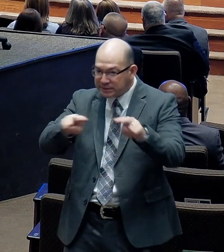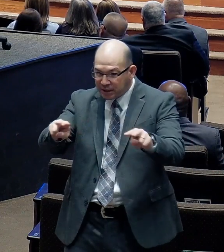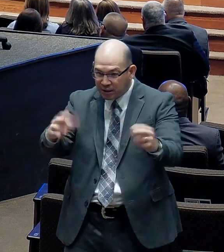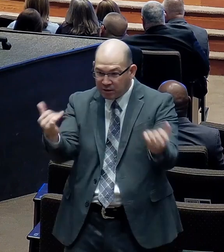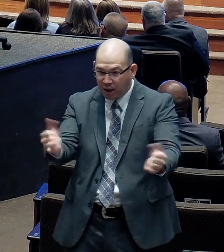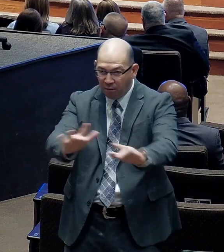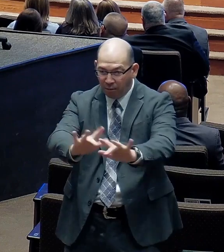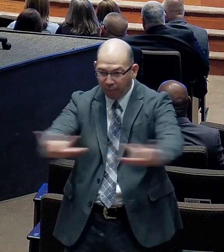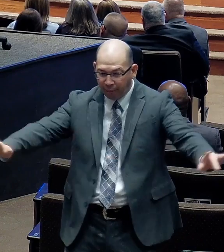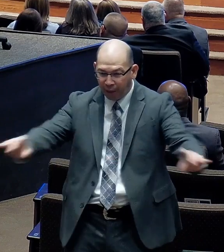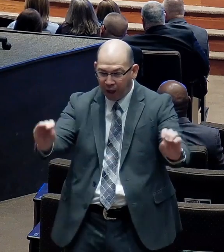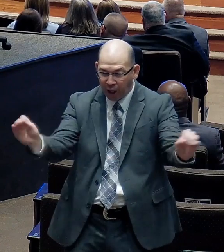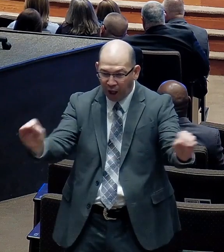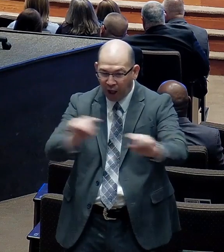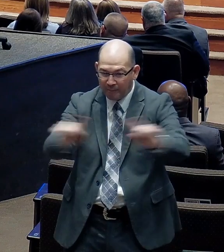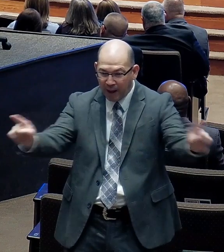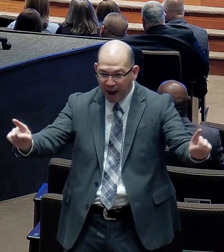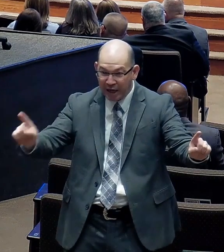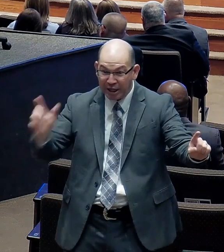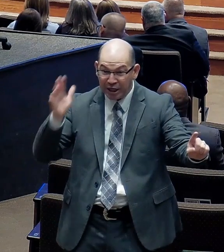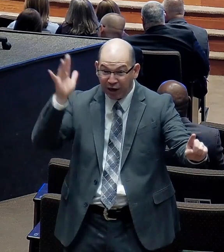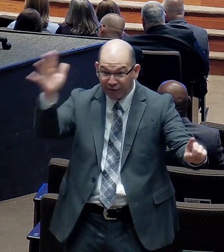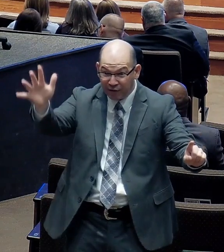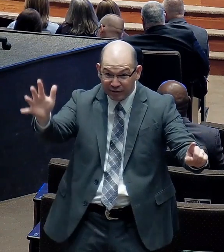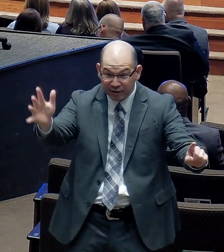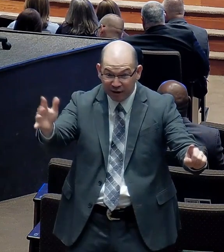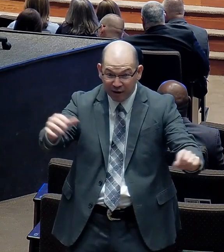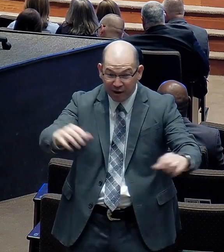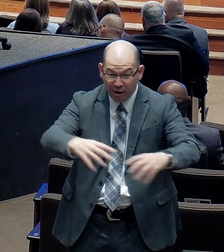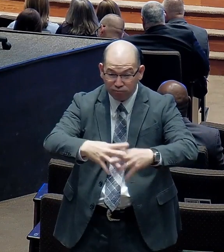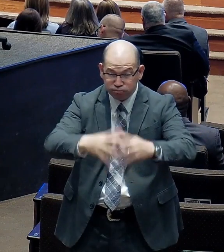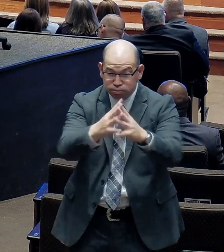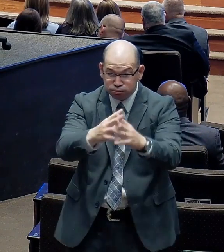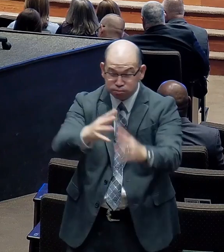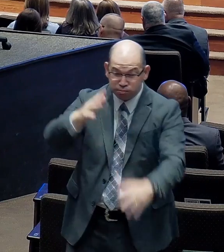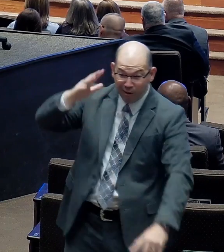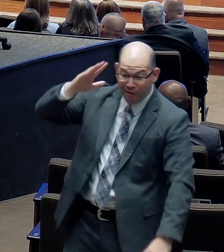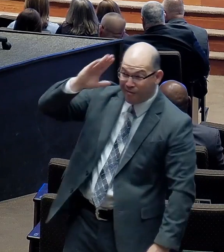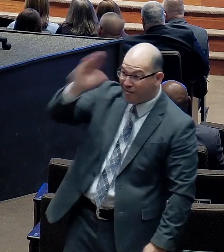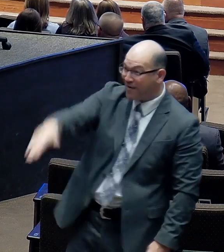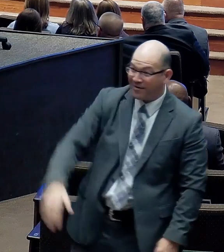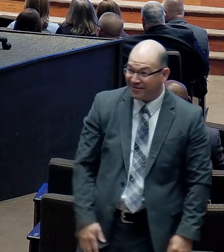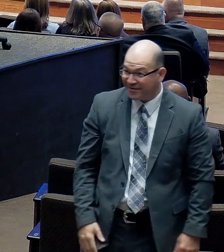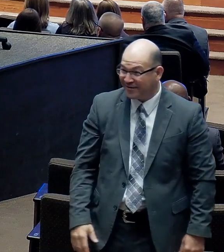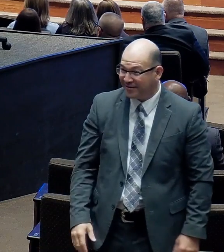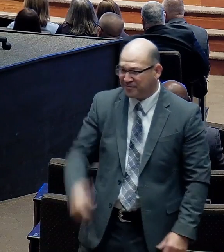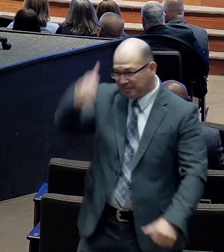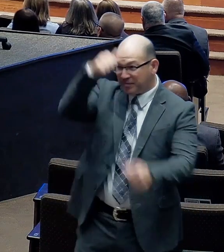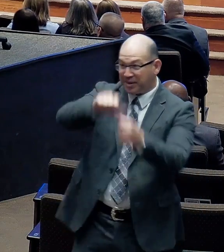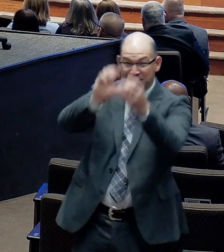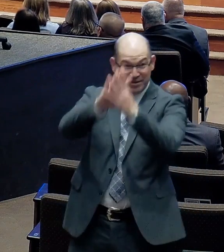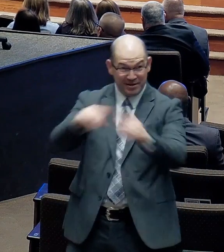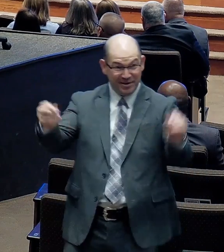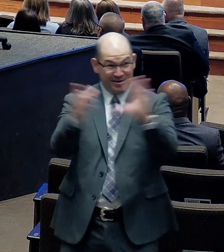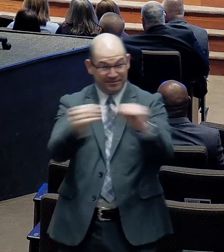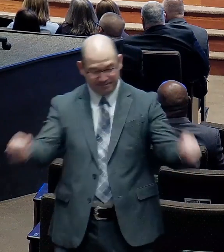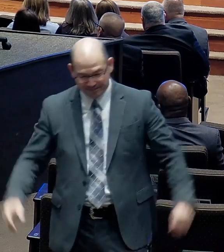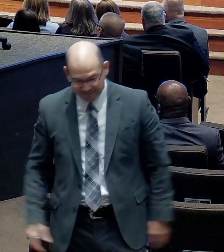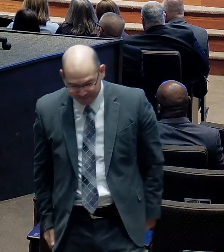there yet. But he could see it. Developing. And I'm reminded of the story. they. Dedicated. Disney